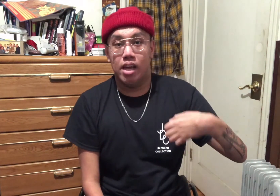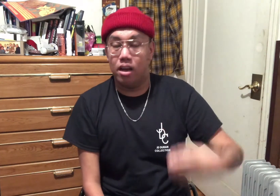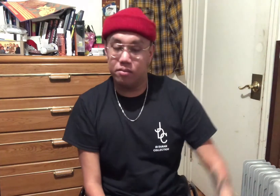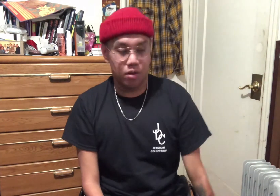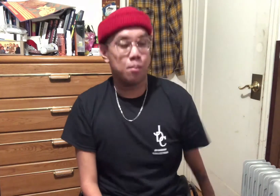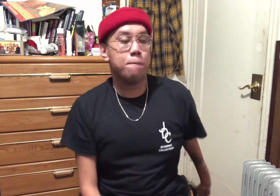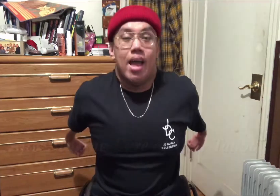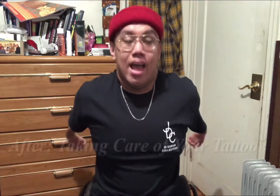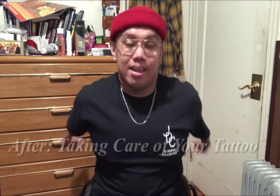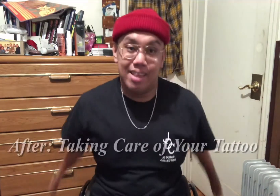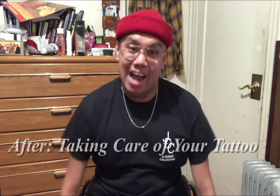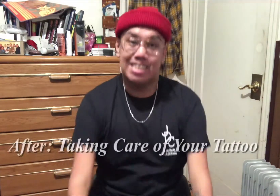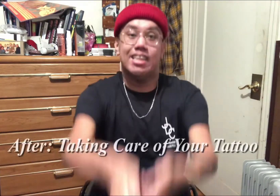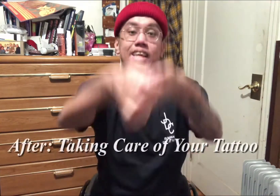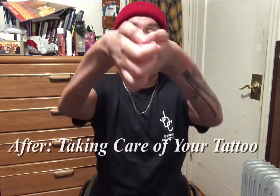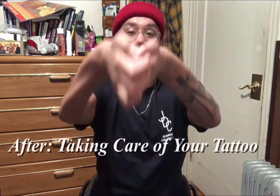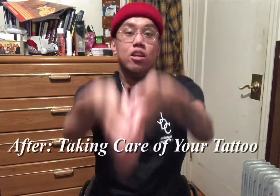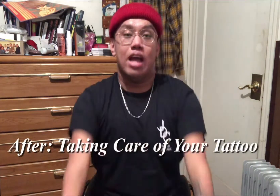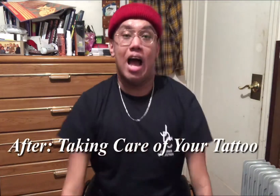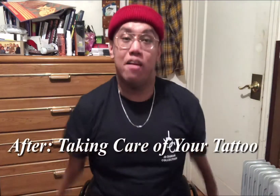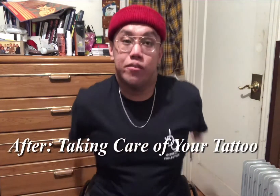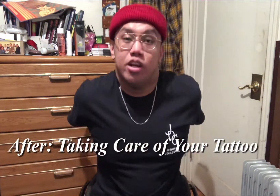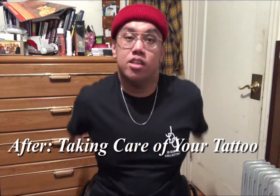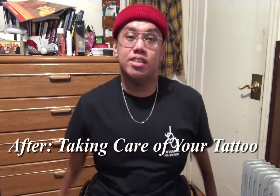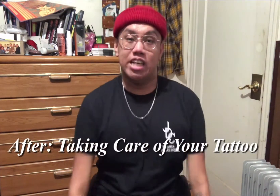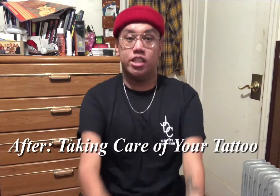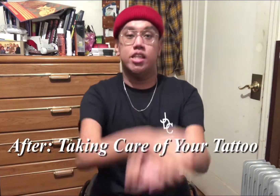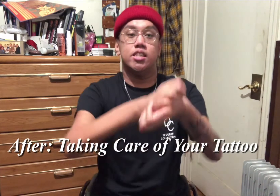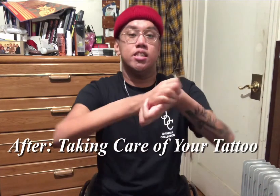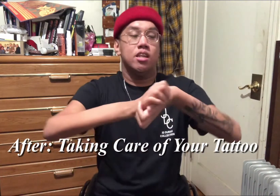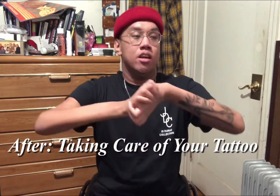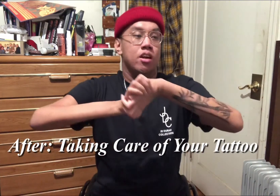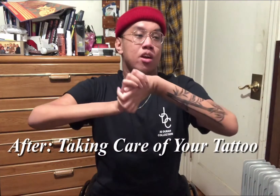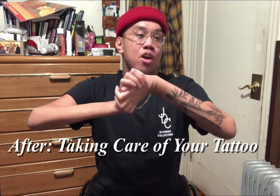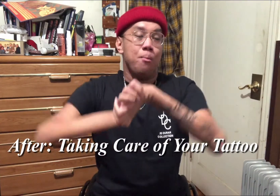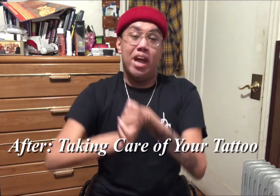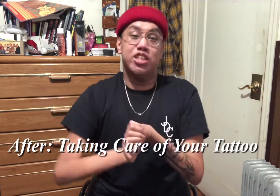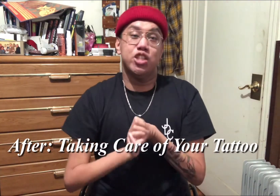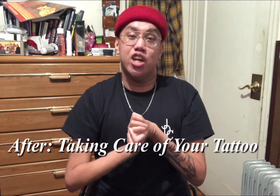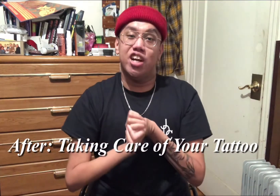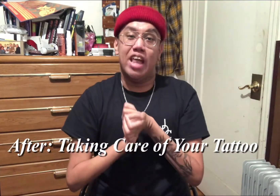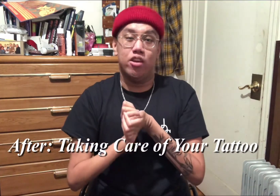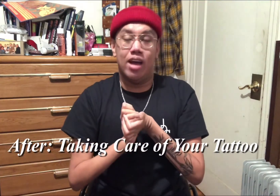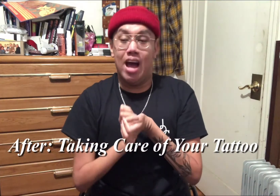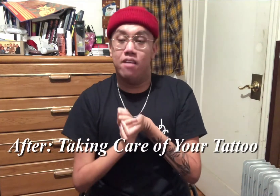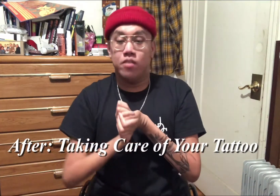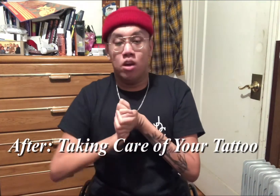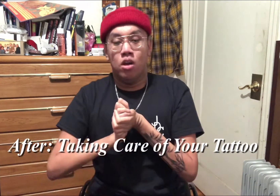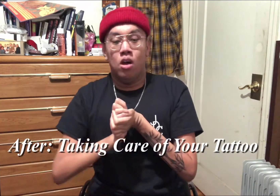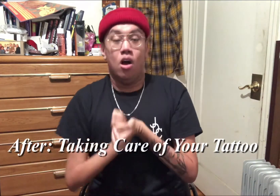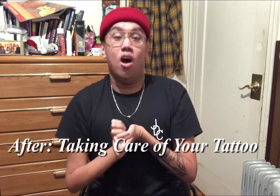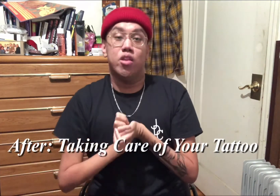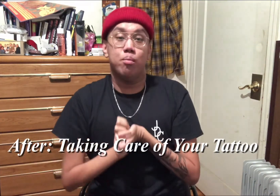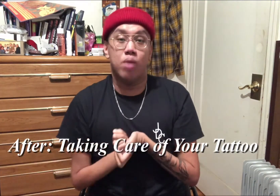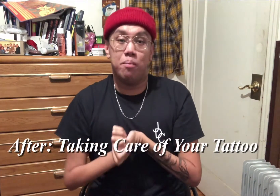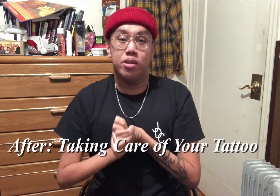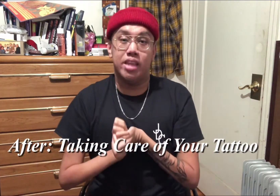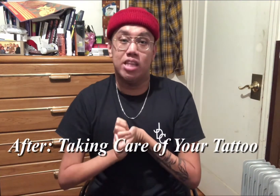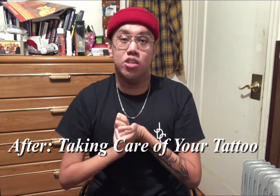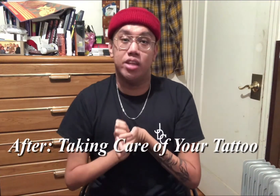have. And lastly, after your sessions, make sure that you have all the proper things you need